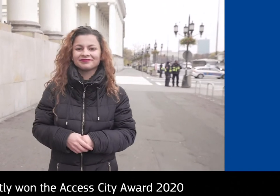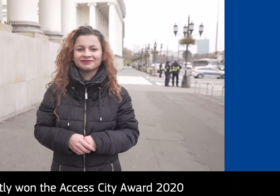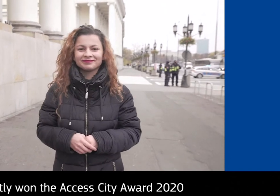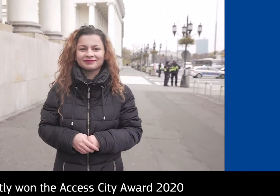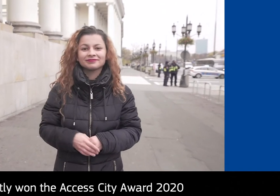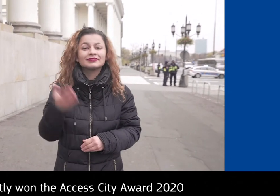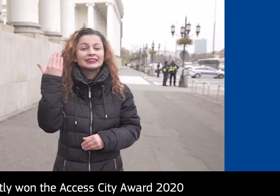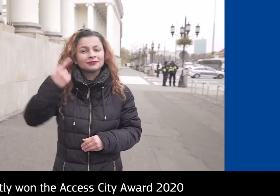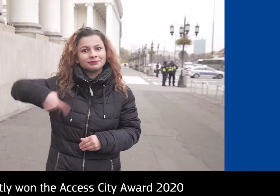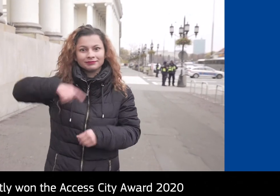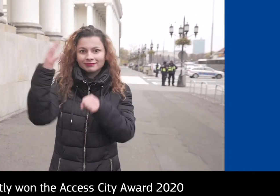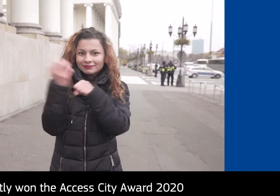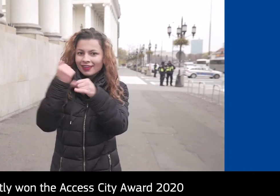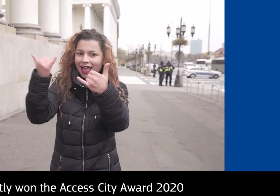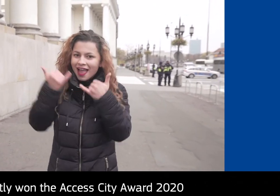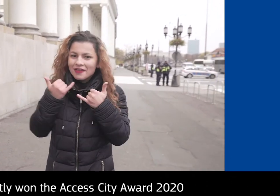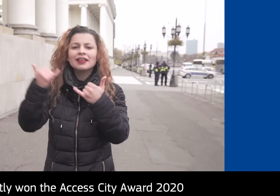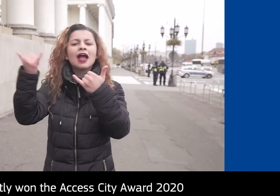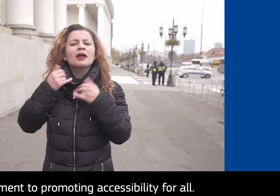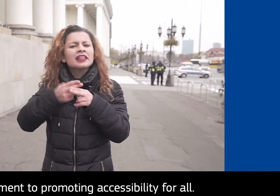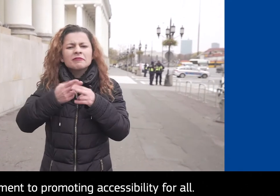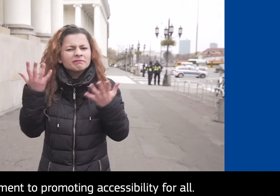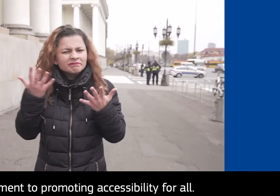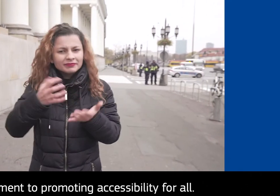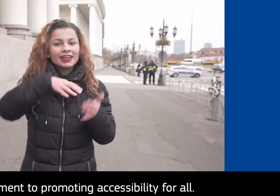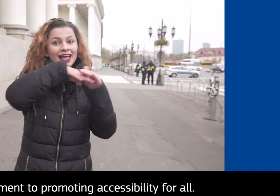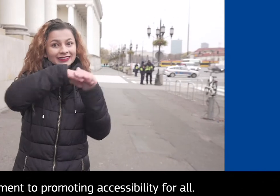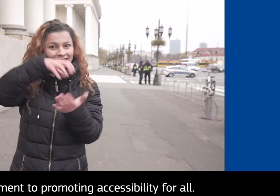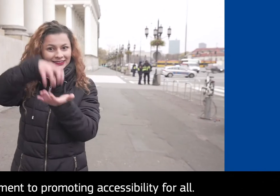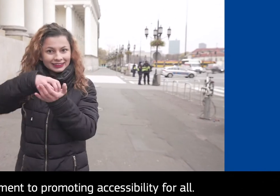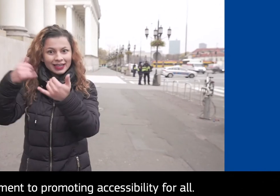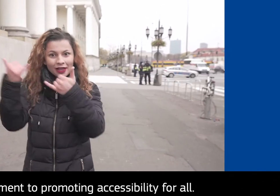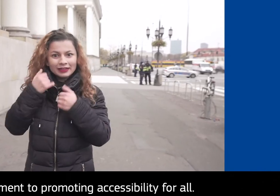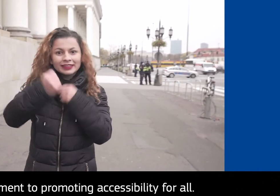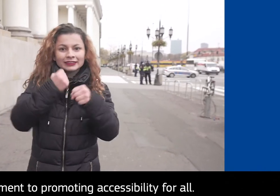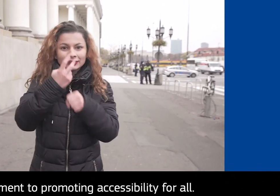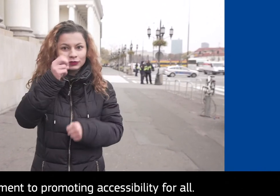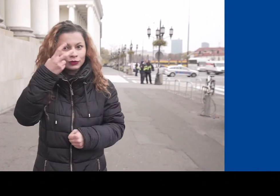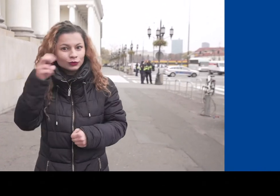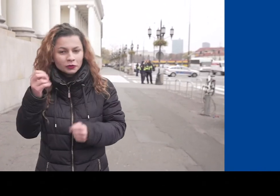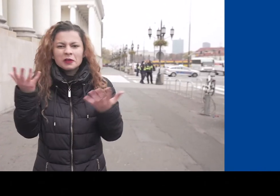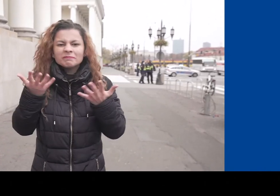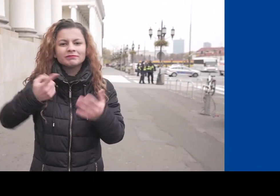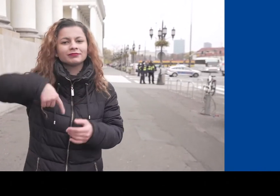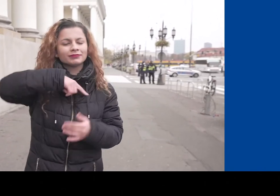We recently won the Access City Award 2020 for commitment to promoting accessibility for all.